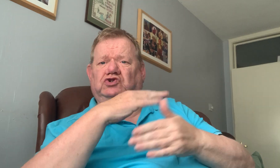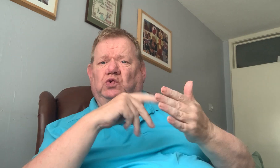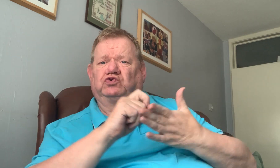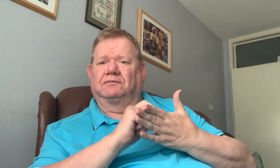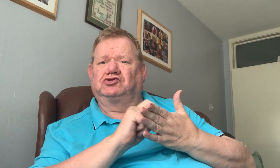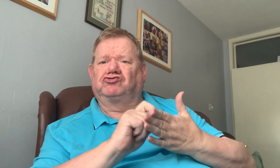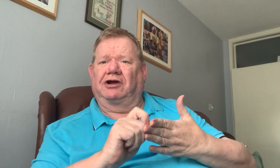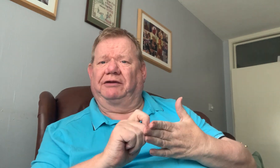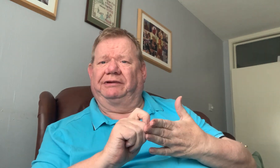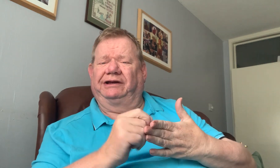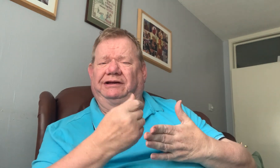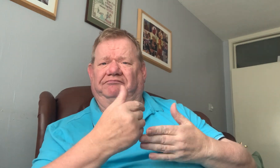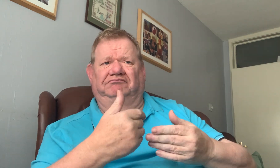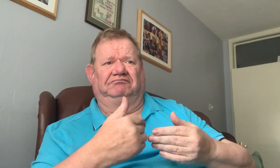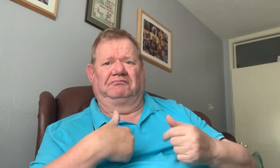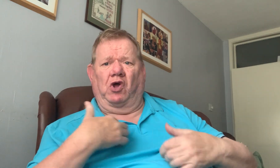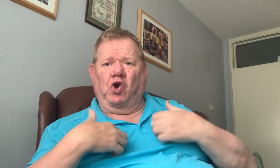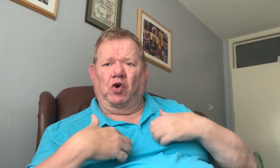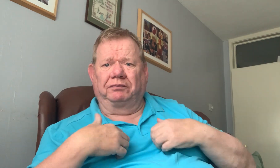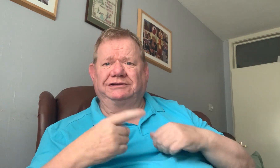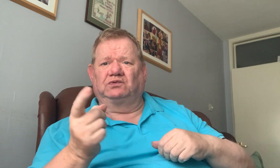and I want